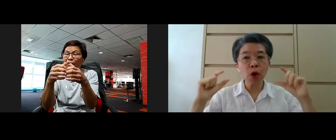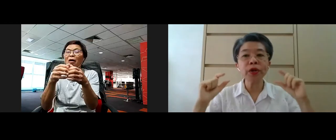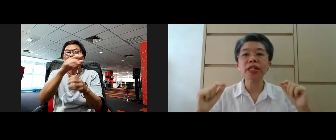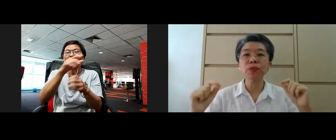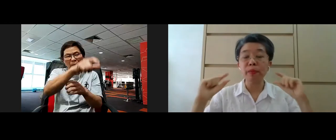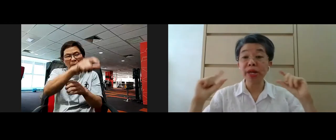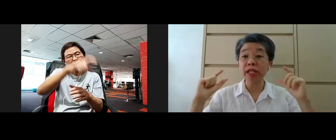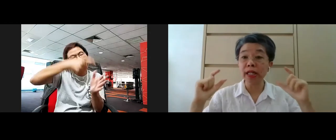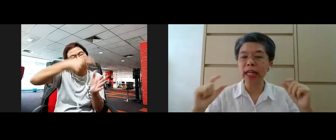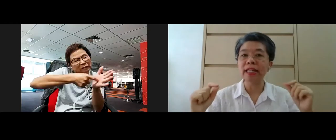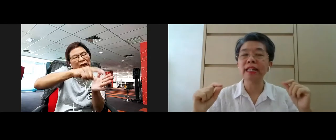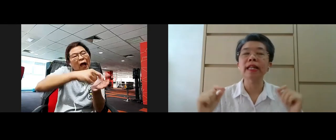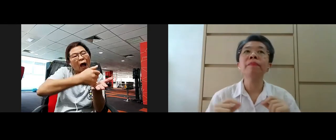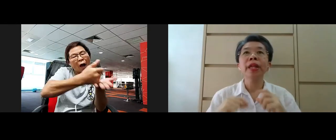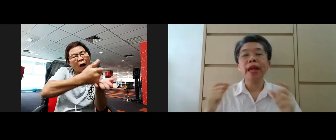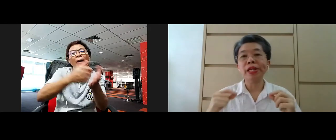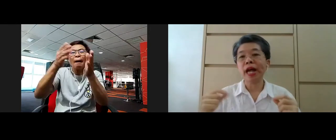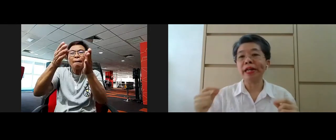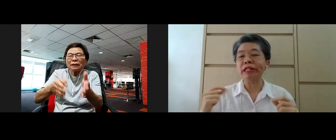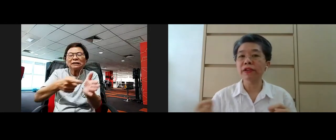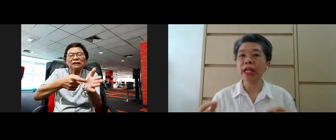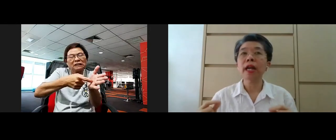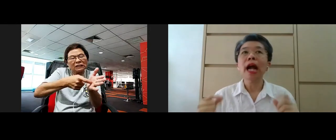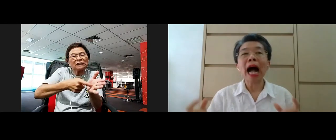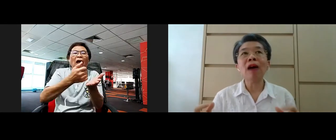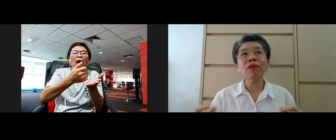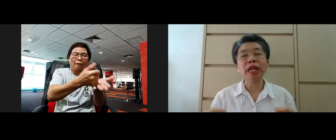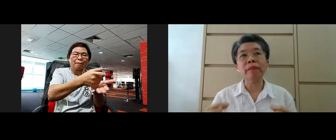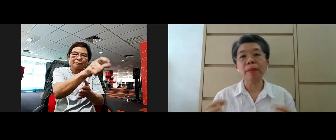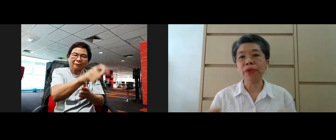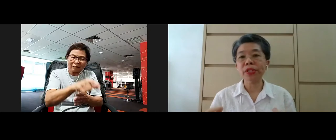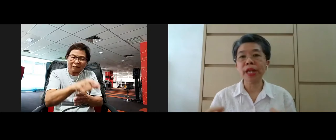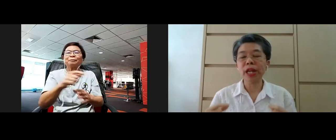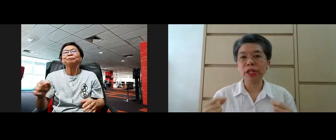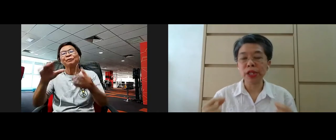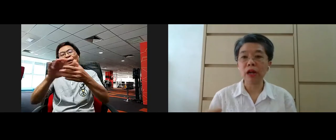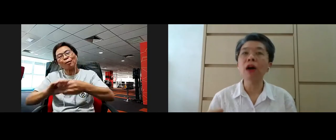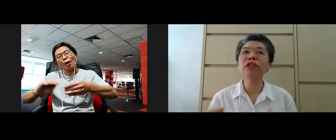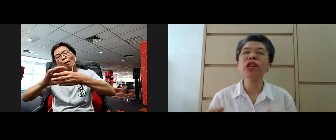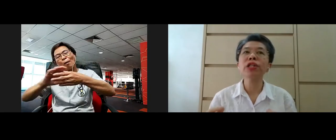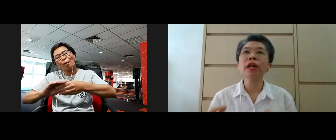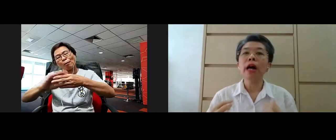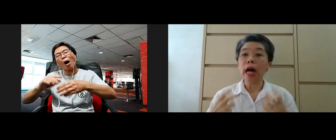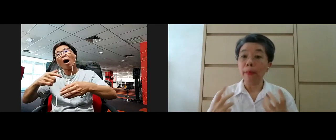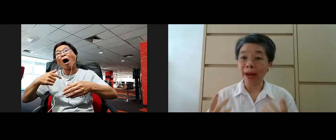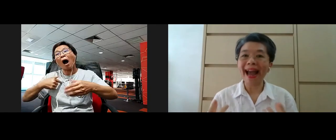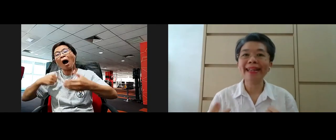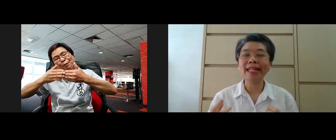So I'm going to quote this word, person in need, yeah? As I narrate how in my process as a psychologist,